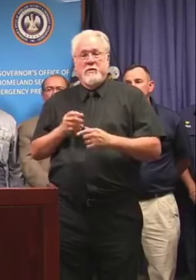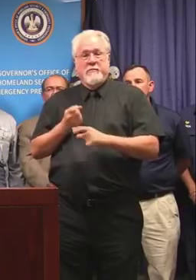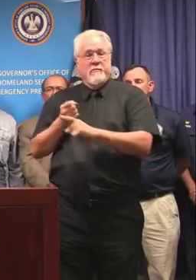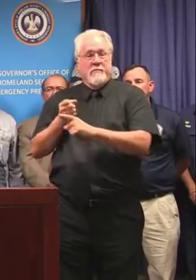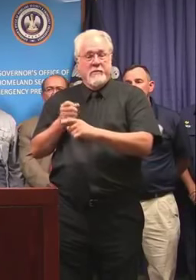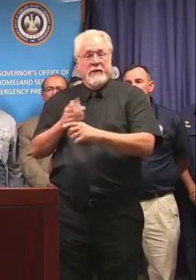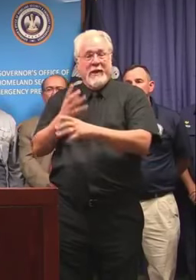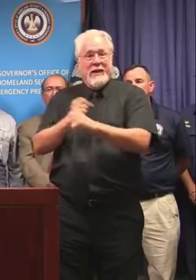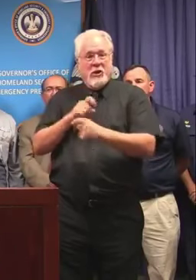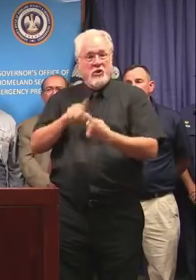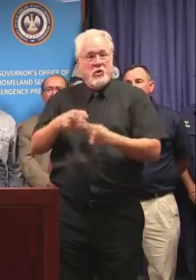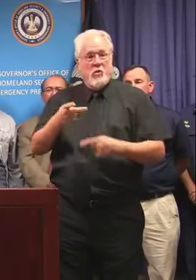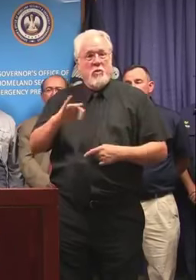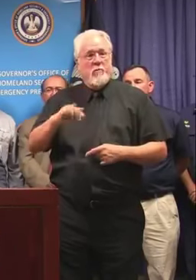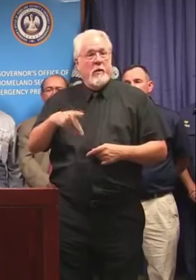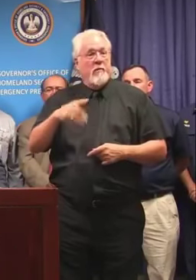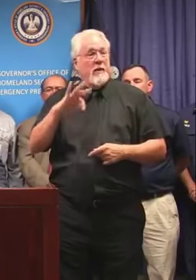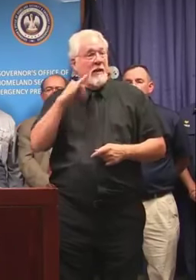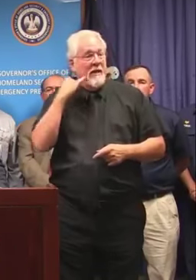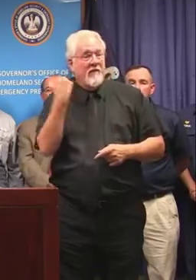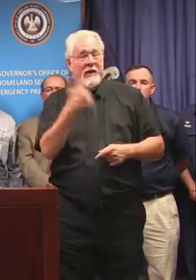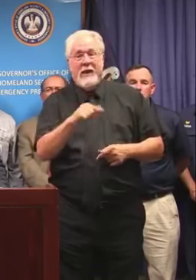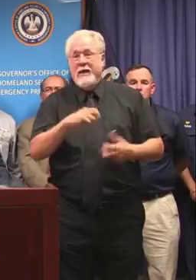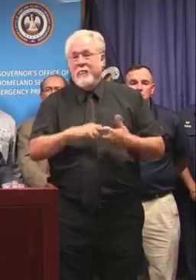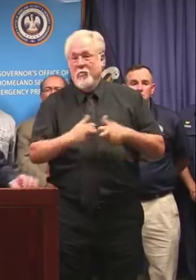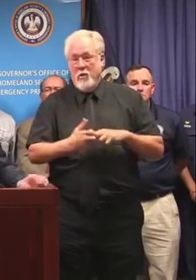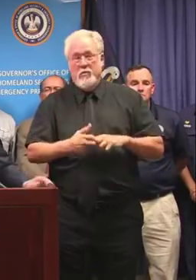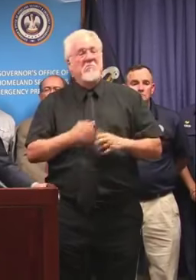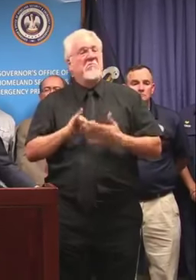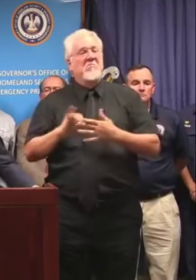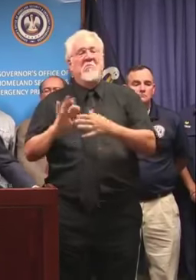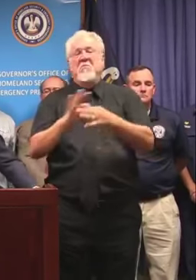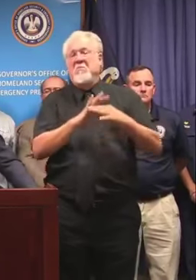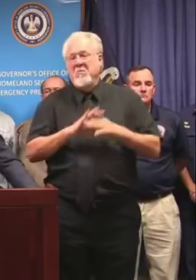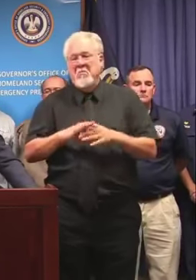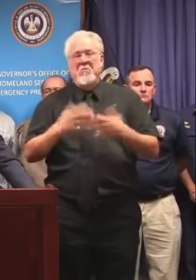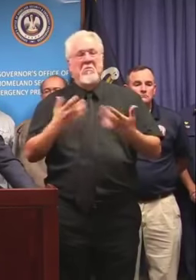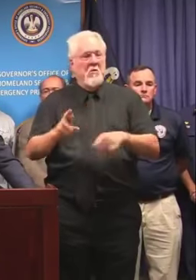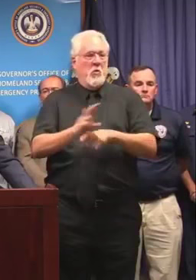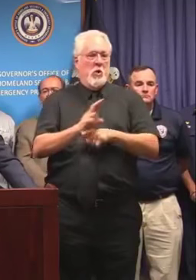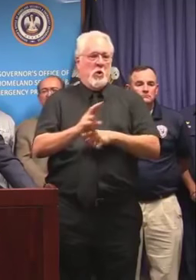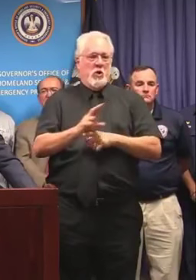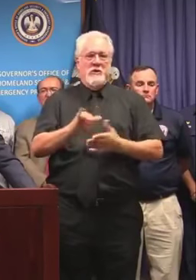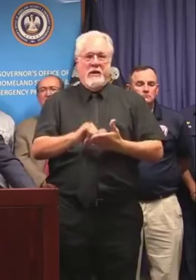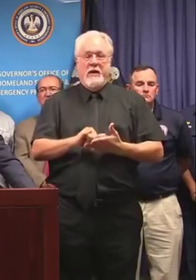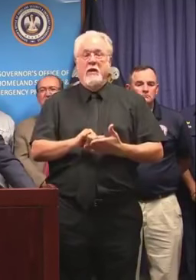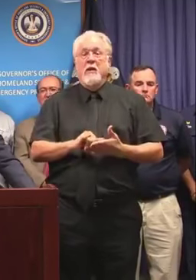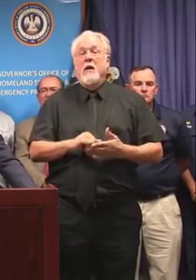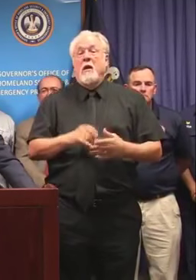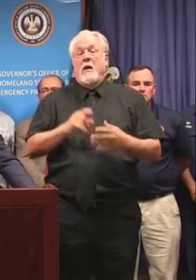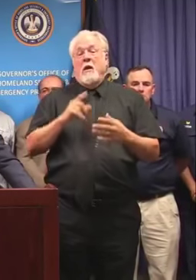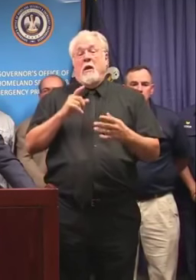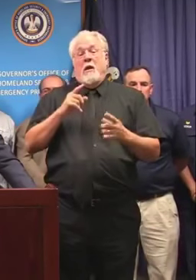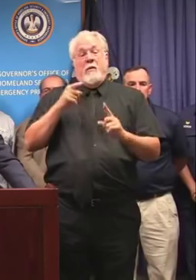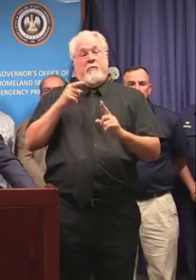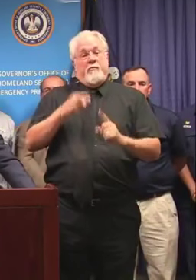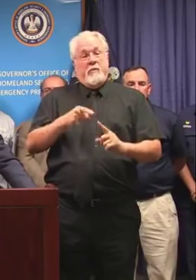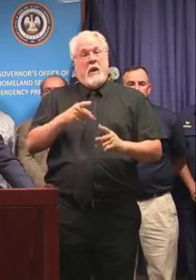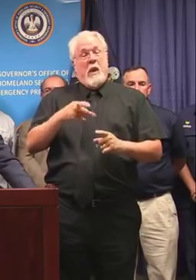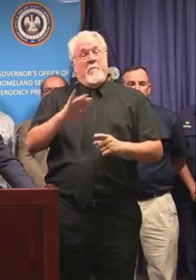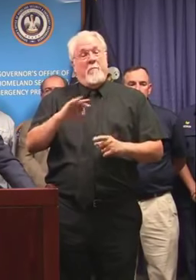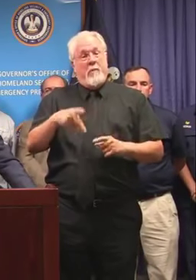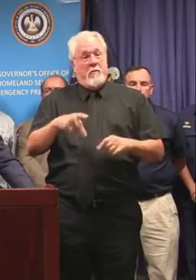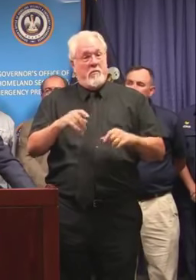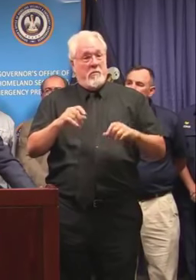report any problems, and that's well-coordinated and rehearsed. With respect to the pump